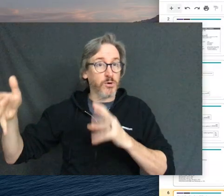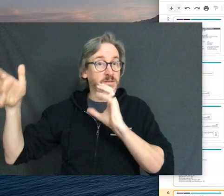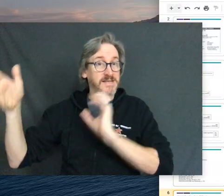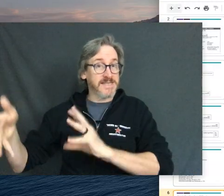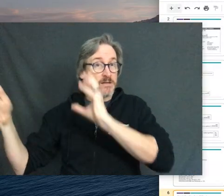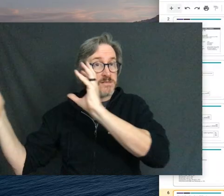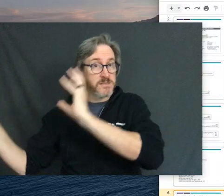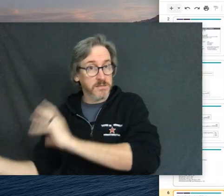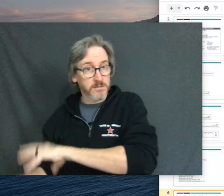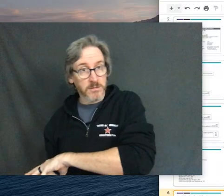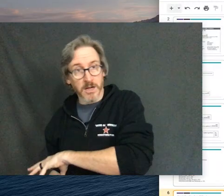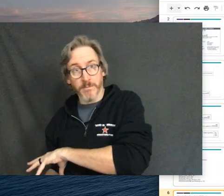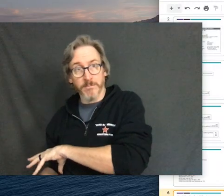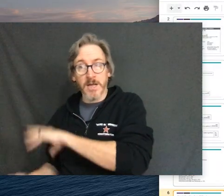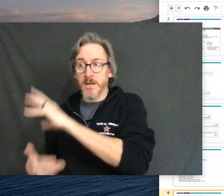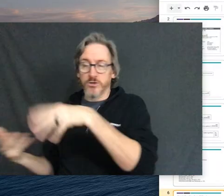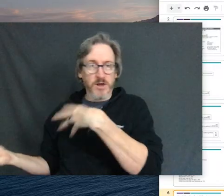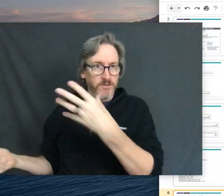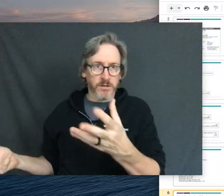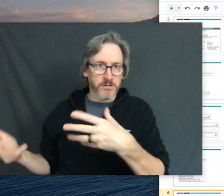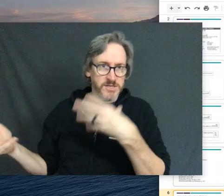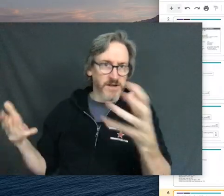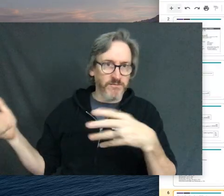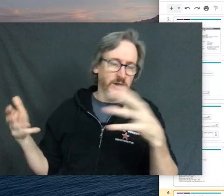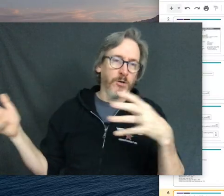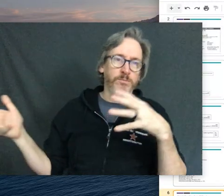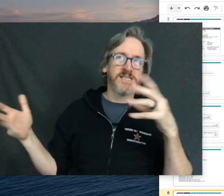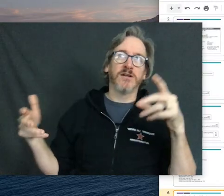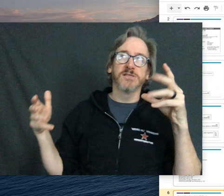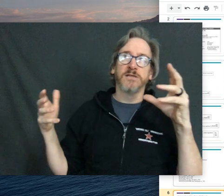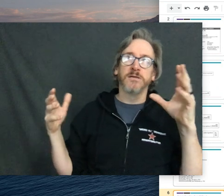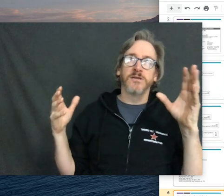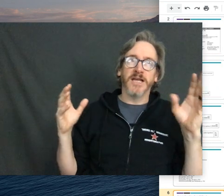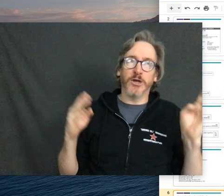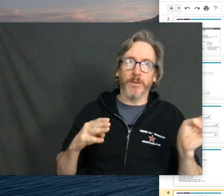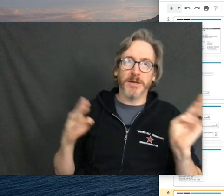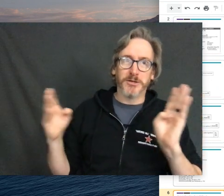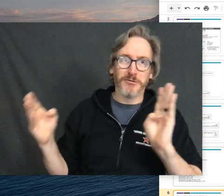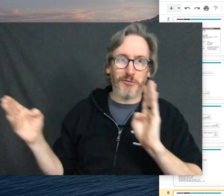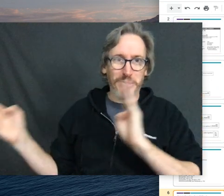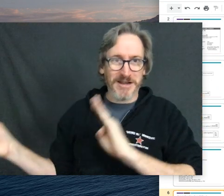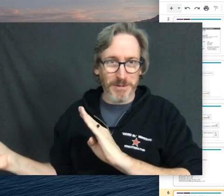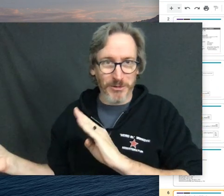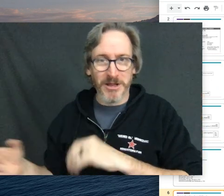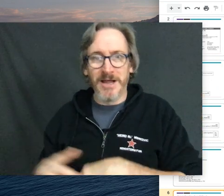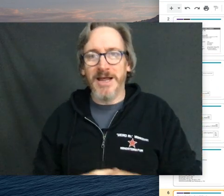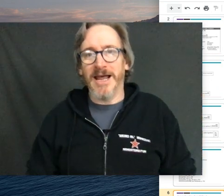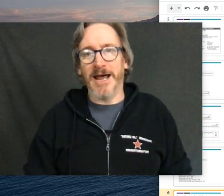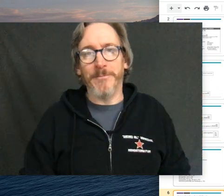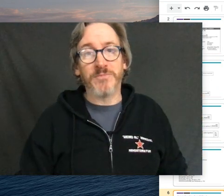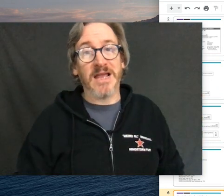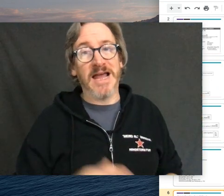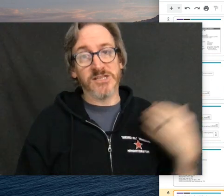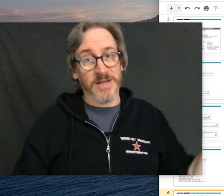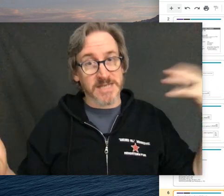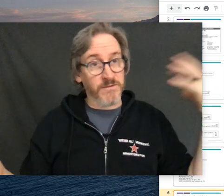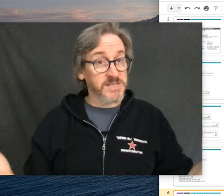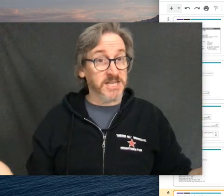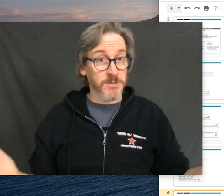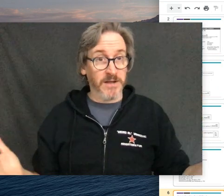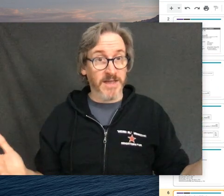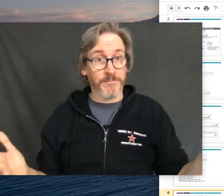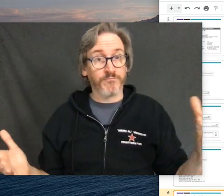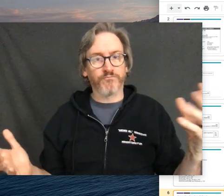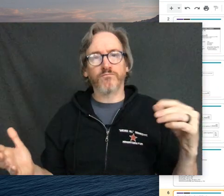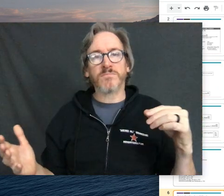at a bookstore that sells, um, travel stuff or, you know, sells equipment for deaf people. Um, and so he has a